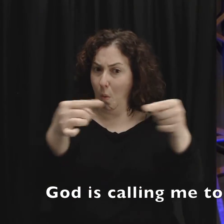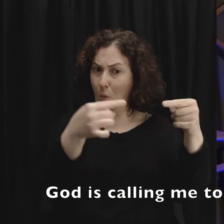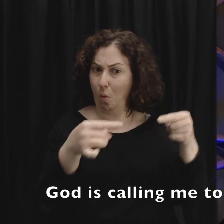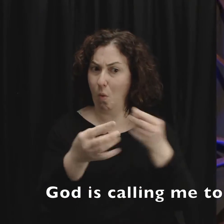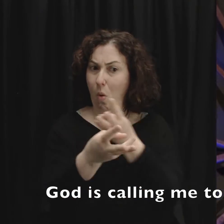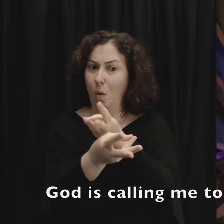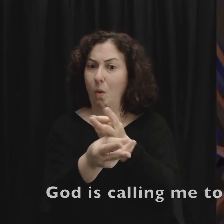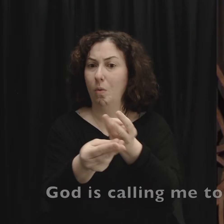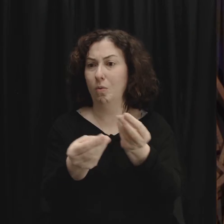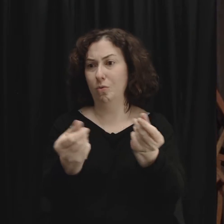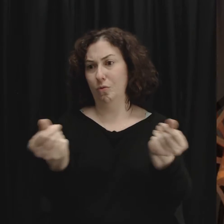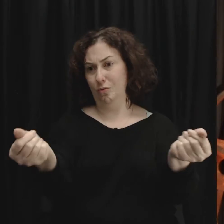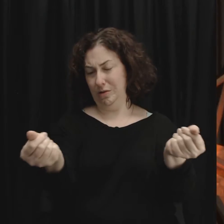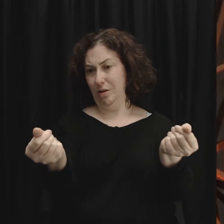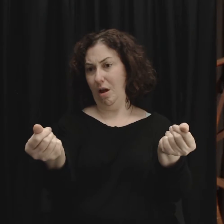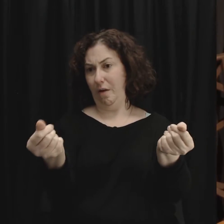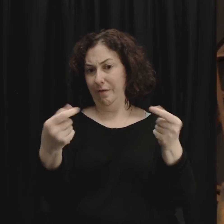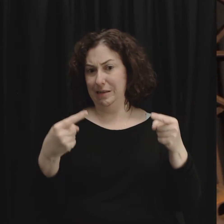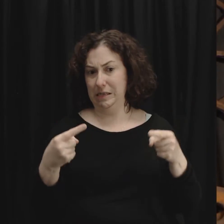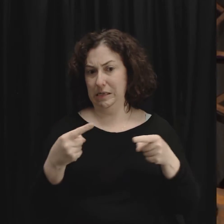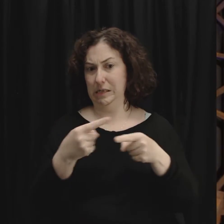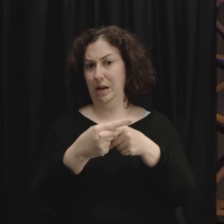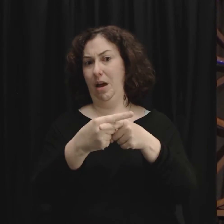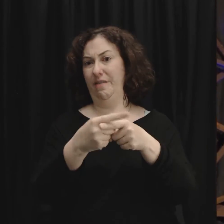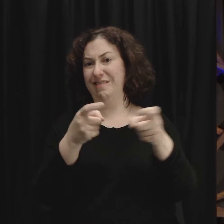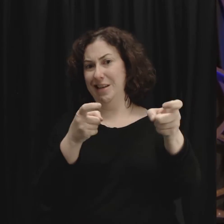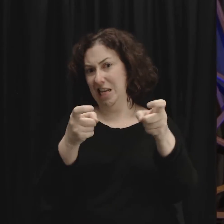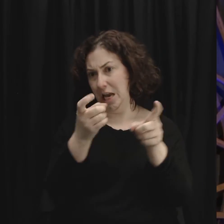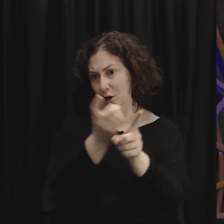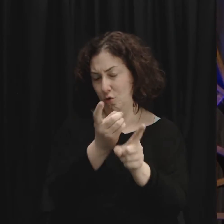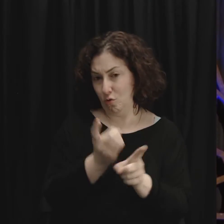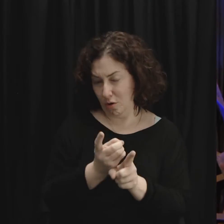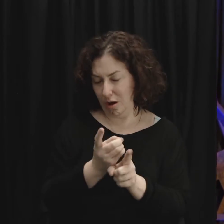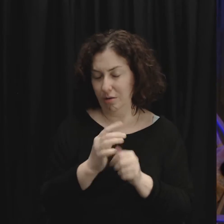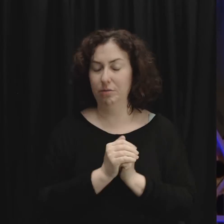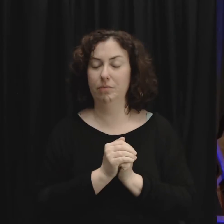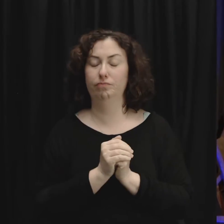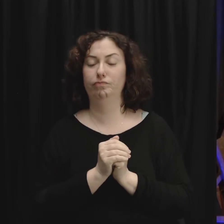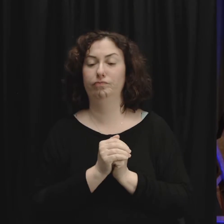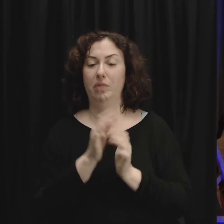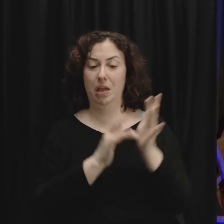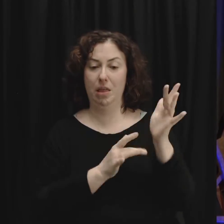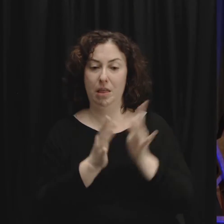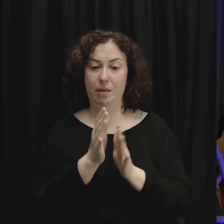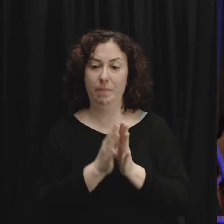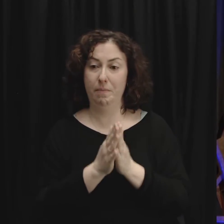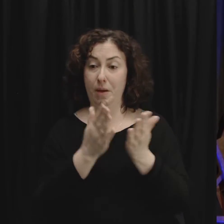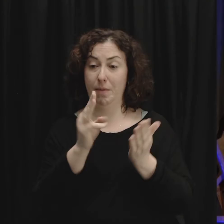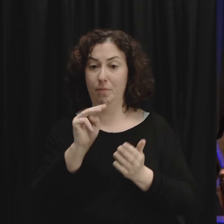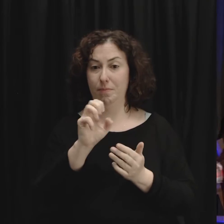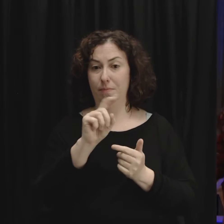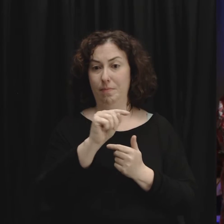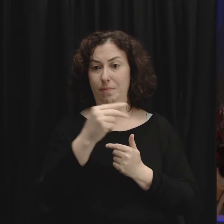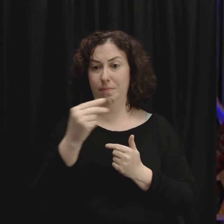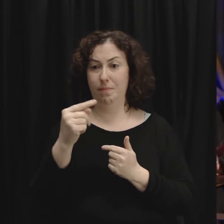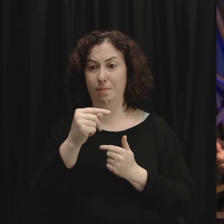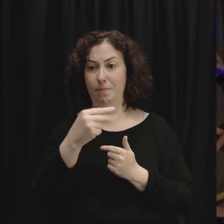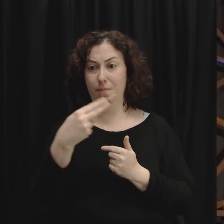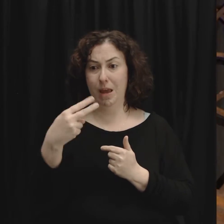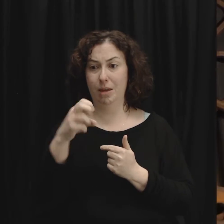I want to show you just very briefly some words that Jesus spoke in Matthew chapter 5, verse 9. This flows out of